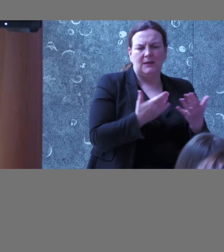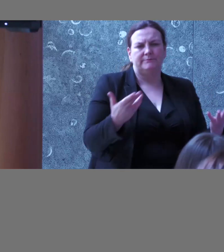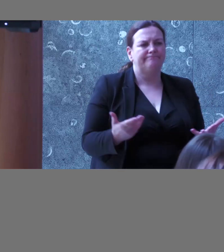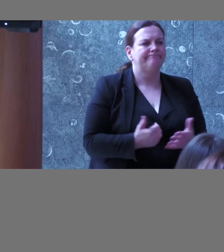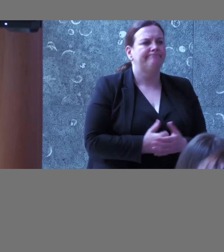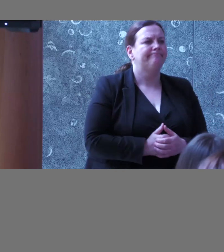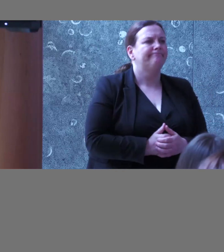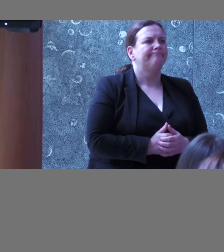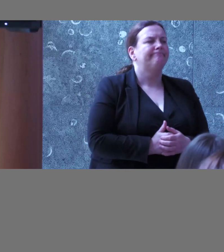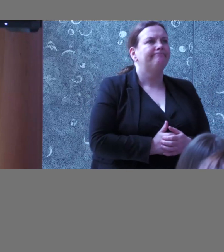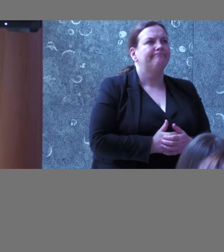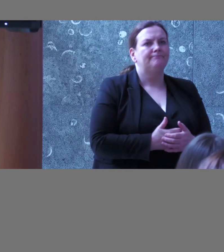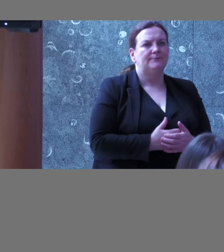know,